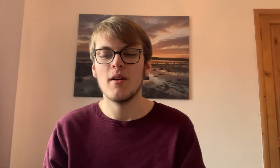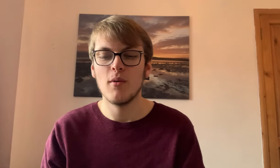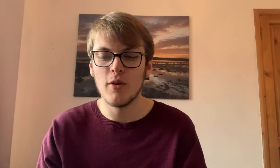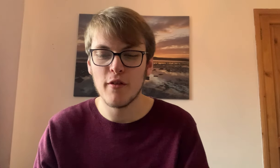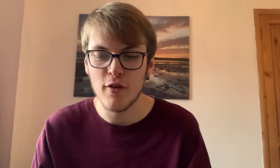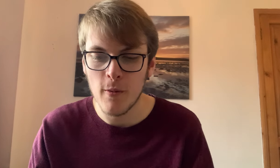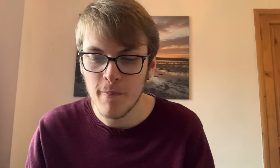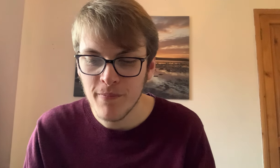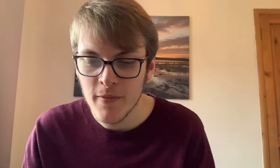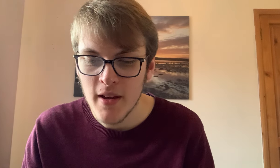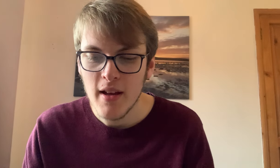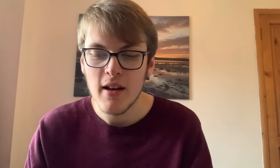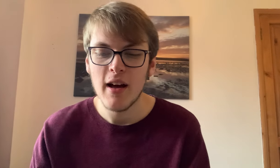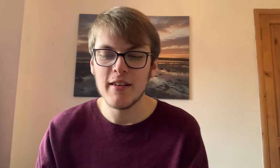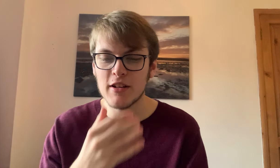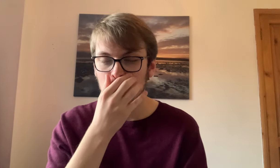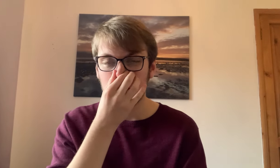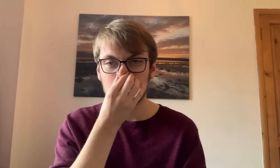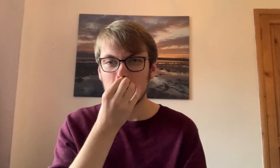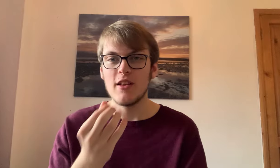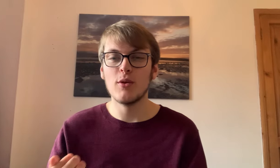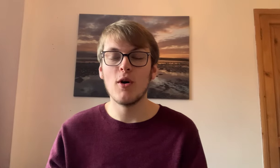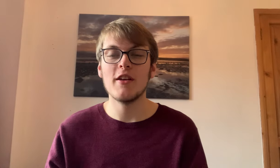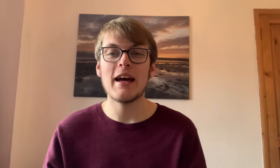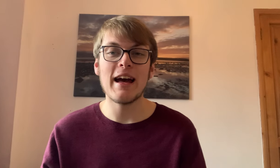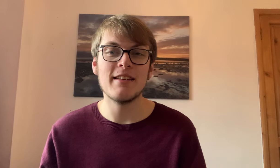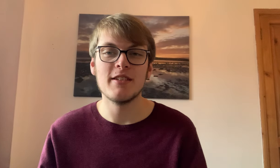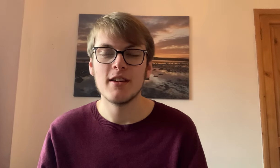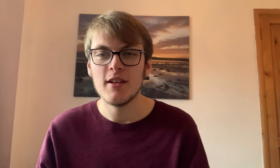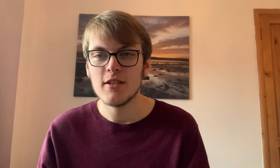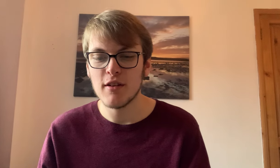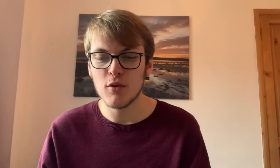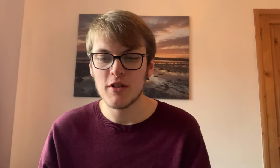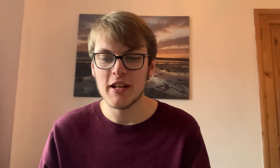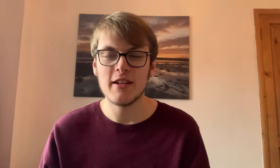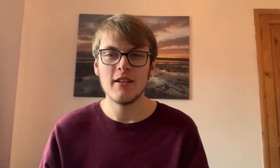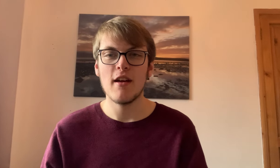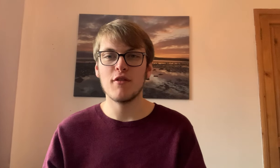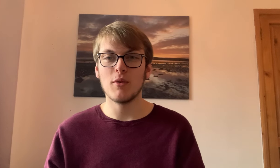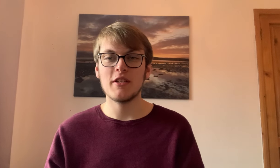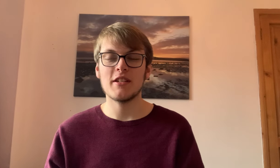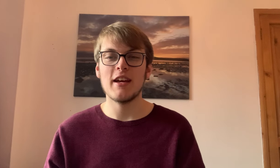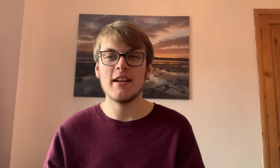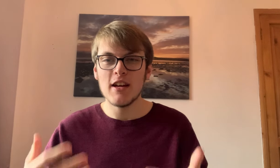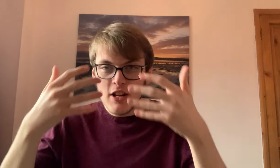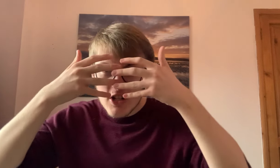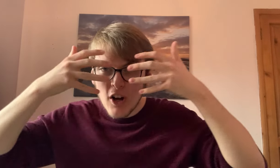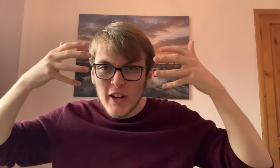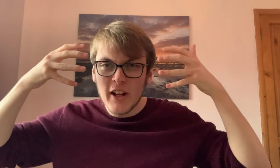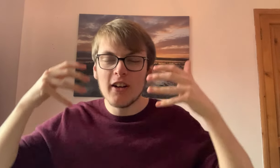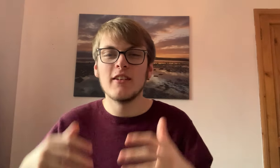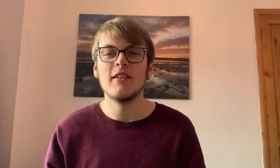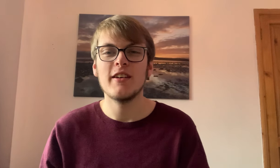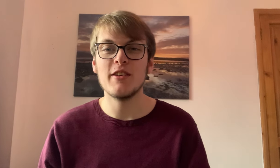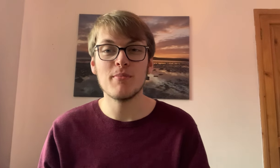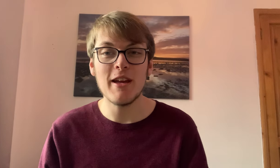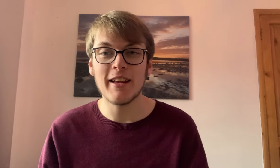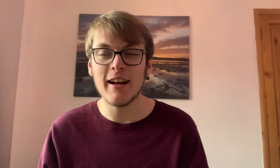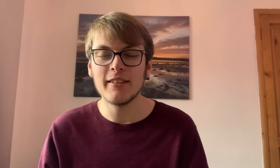Wonderful. And the next one is the word and. So if you wanted to say tiger and meerkat,